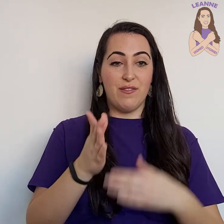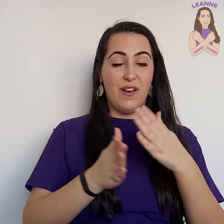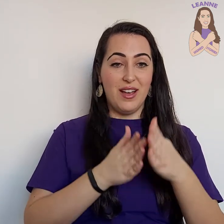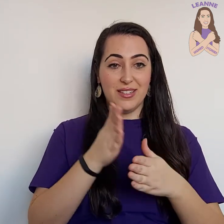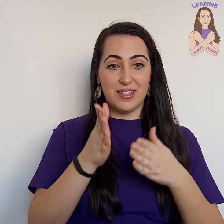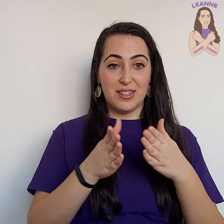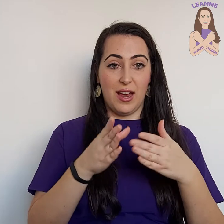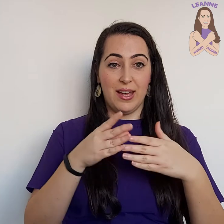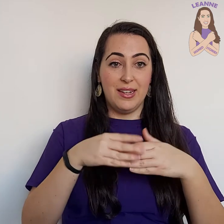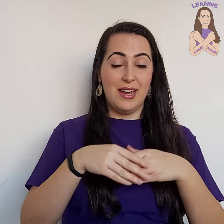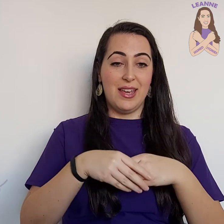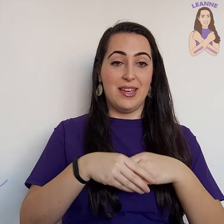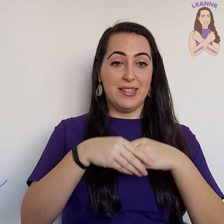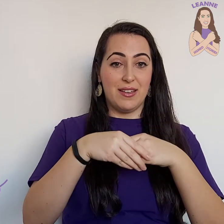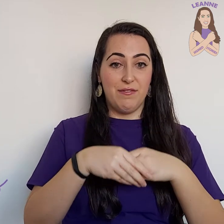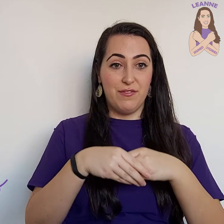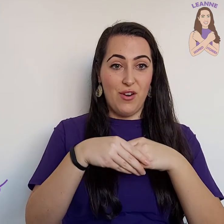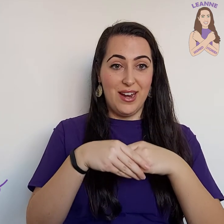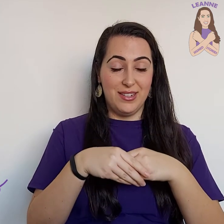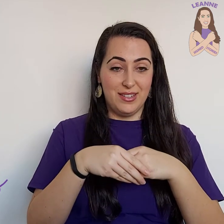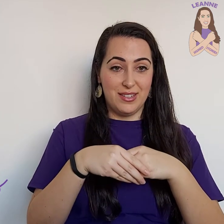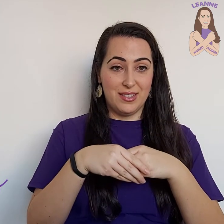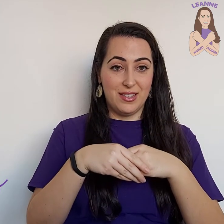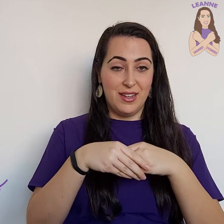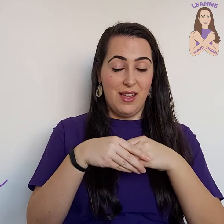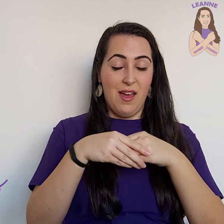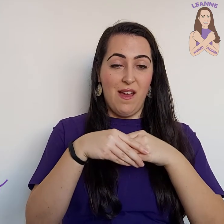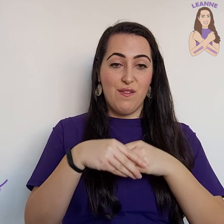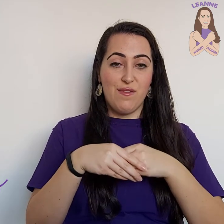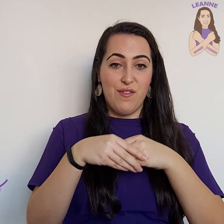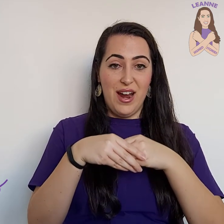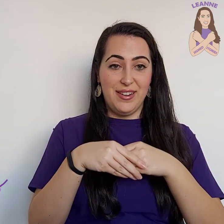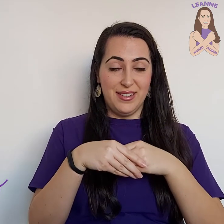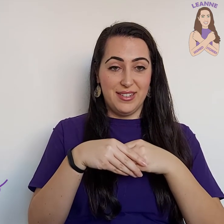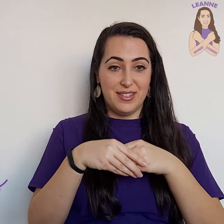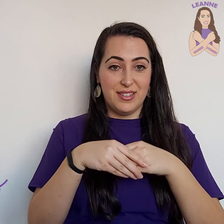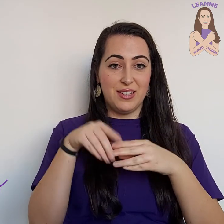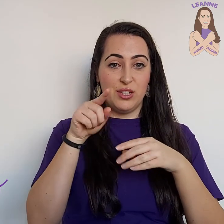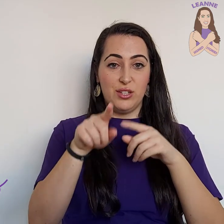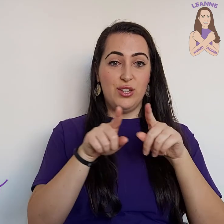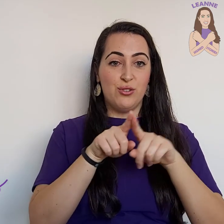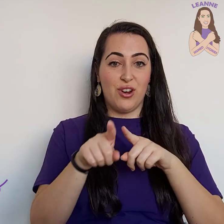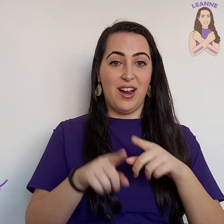first sign is Friends. Friends. You try.